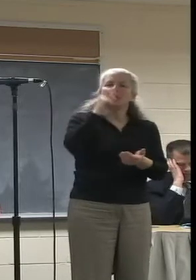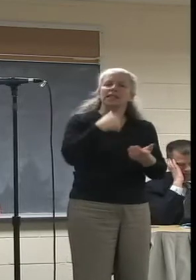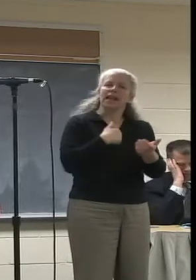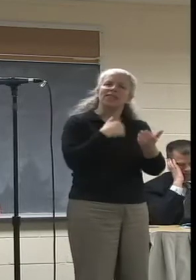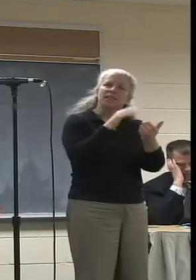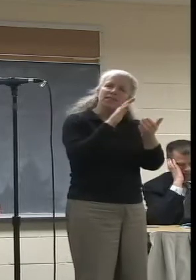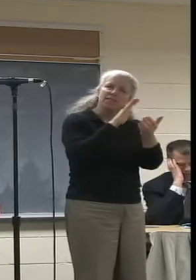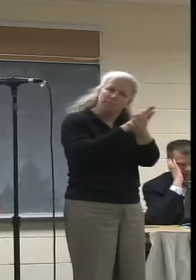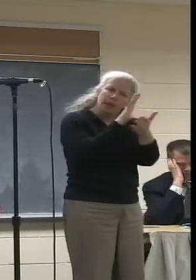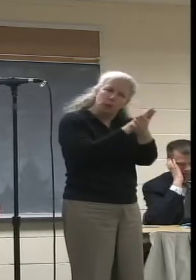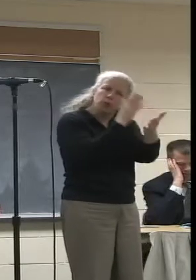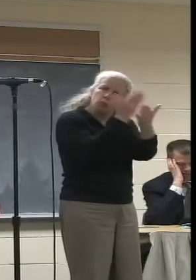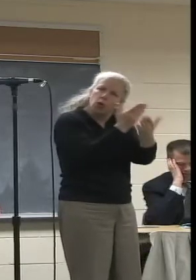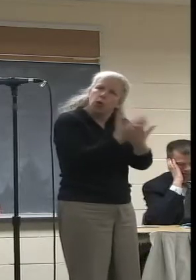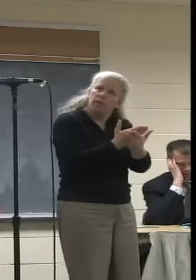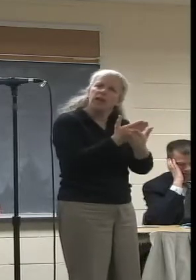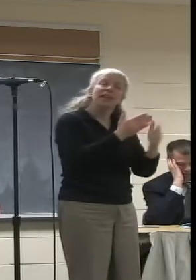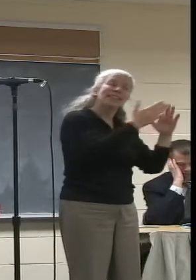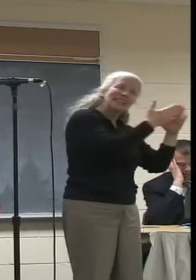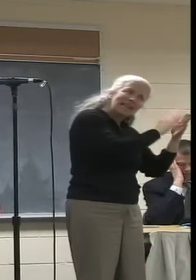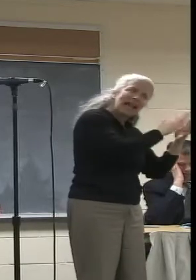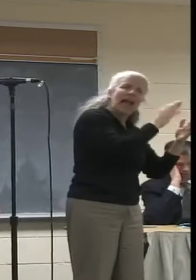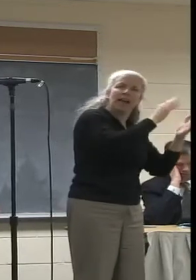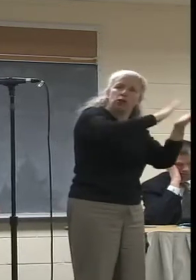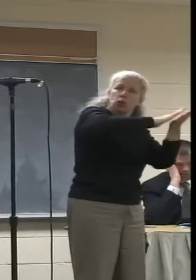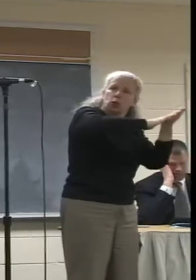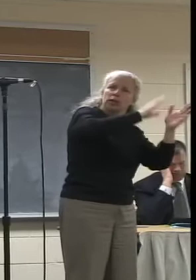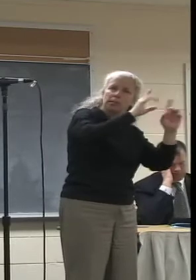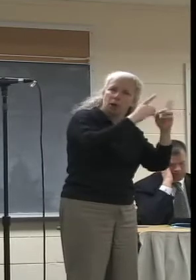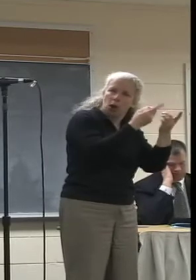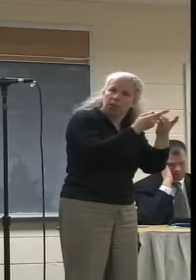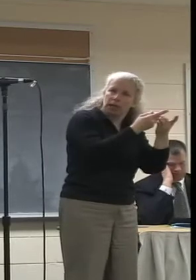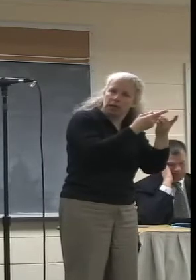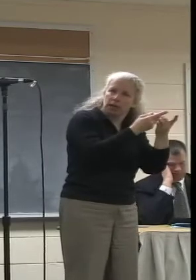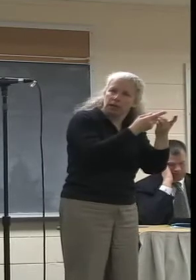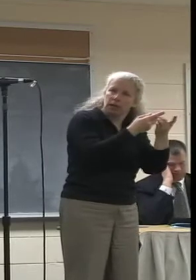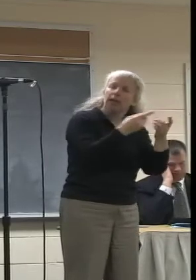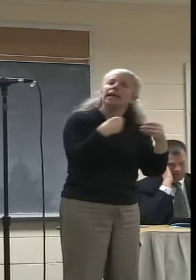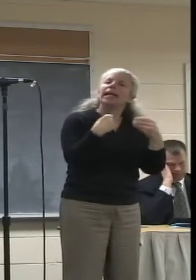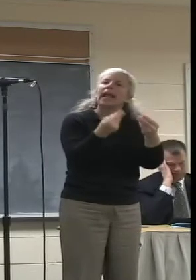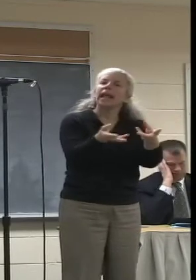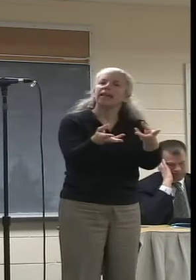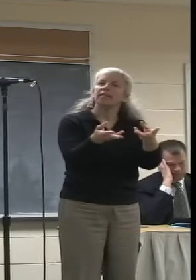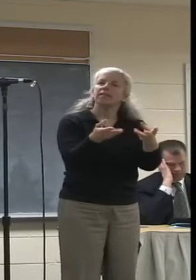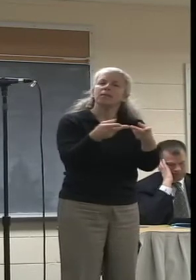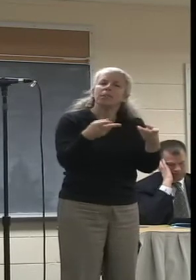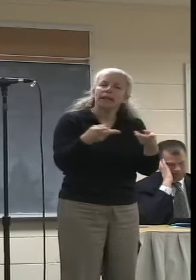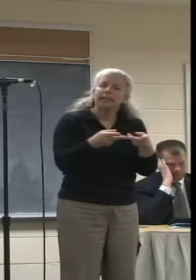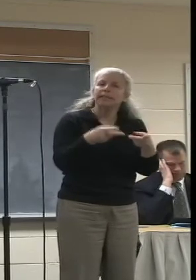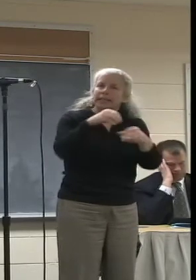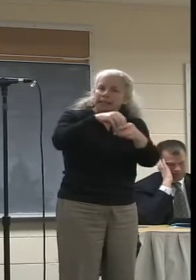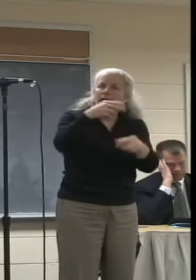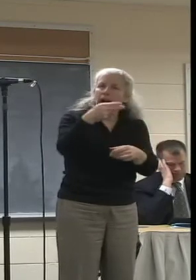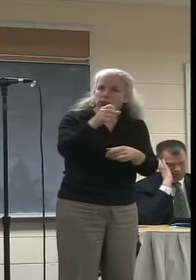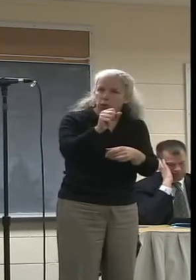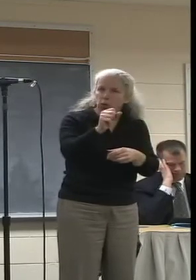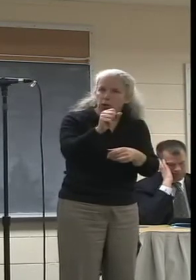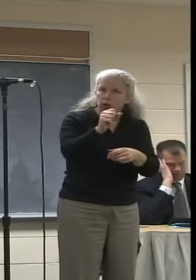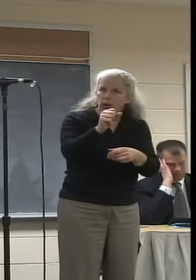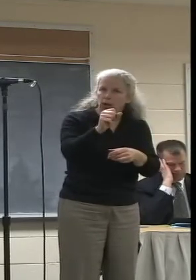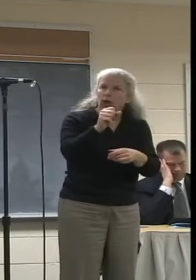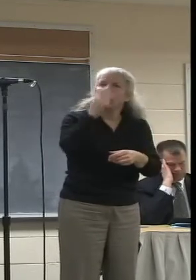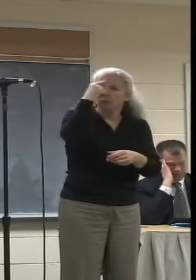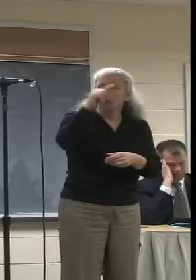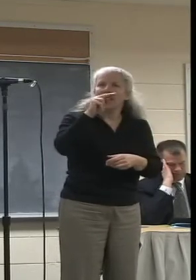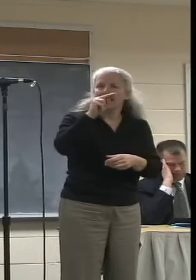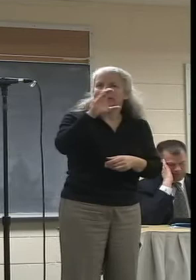school department and the city gave, in effect, the space in the high school to NCTV to